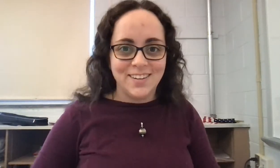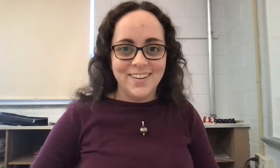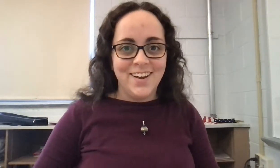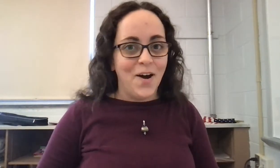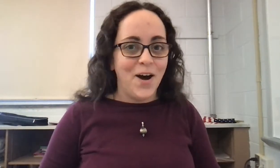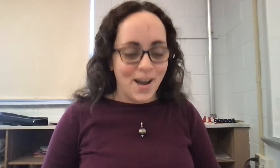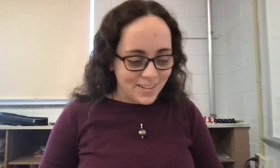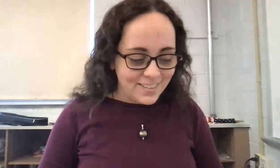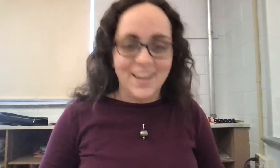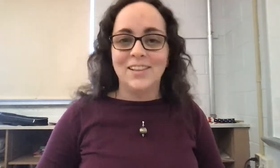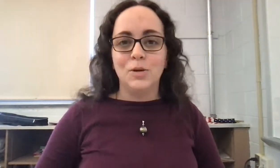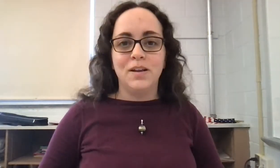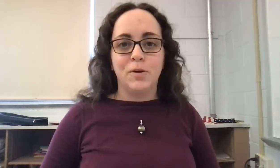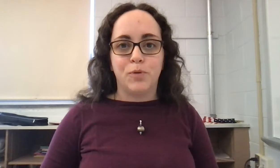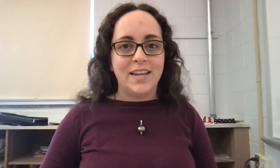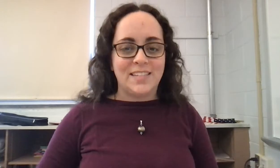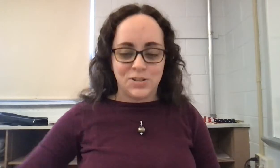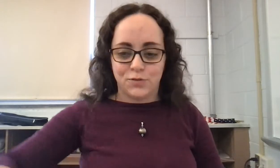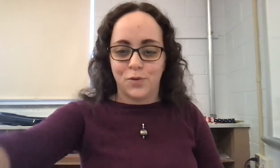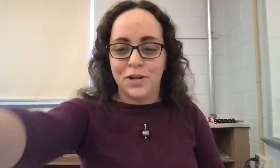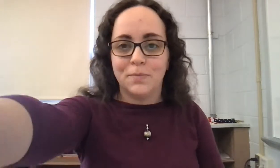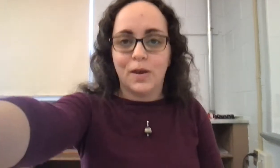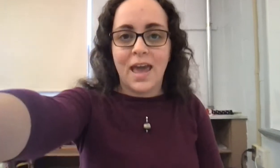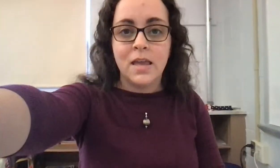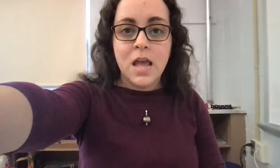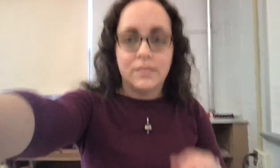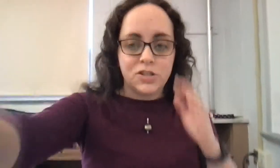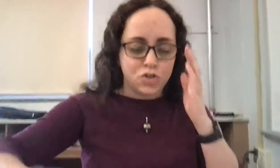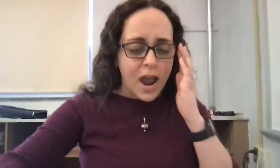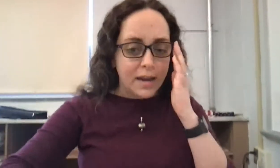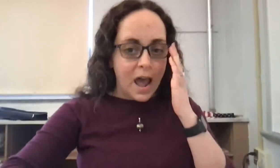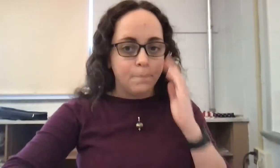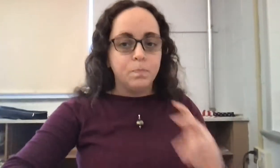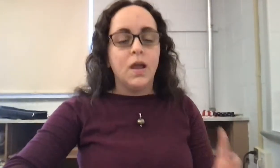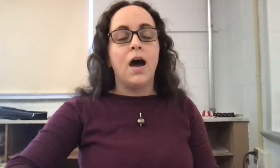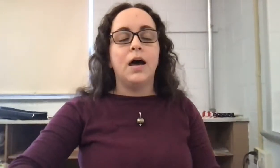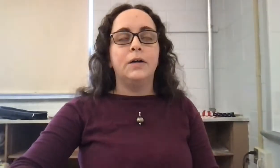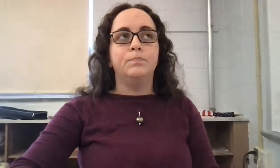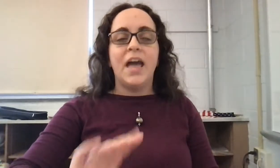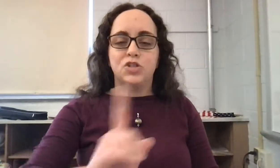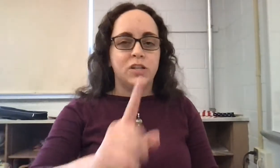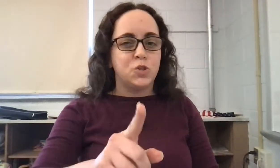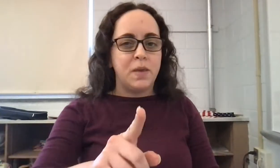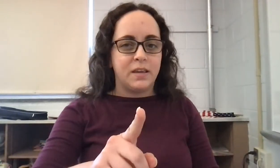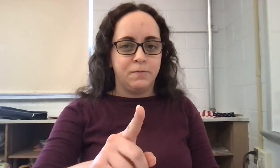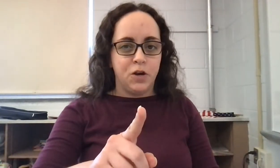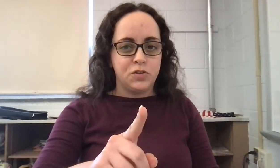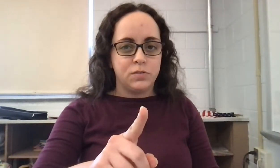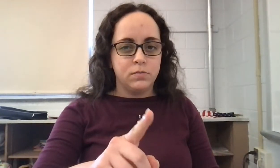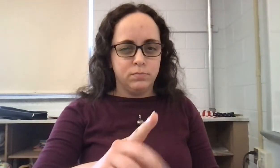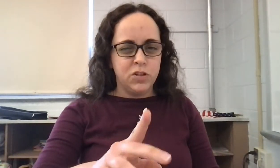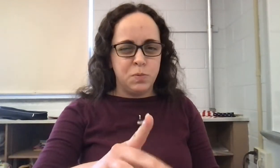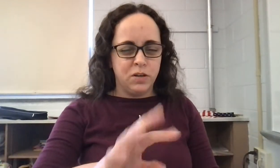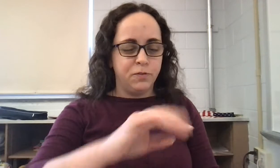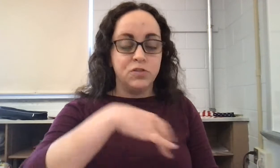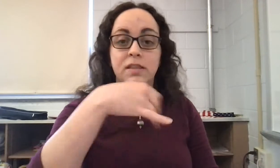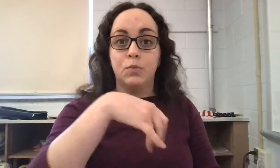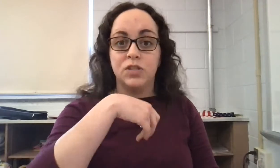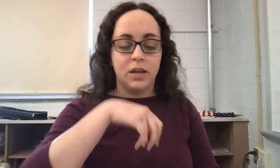ah a little bit of a brain teaser for you okay let's try it out um actually let's speak it first let's speak it first and then we'll sing it